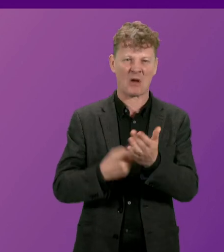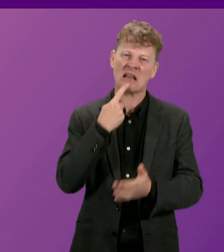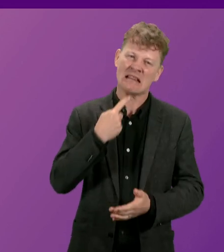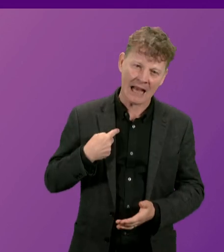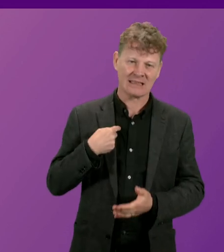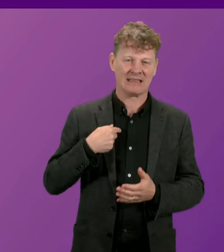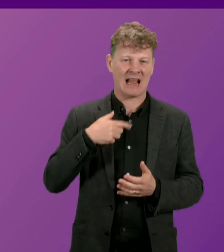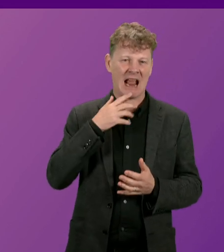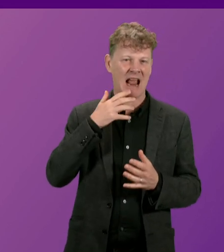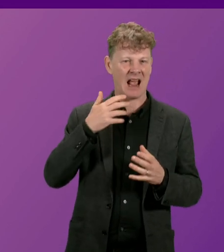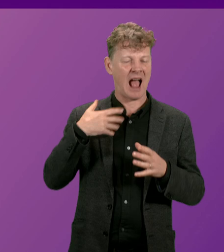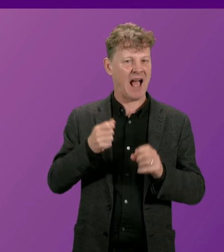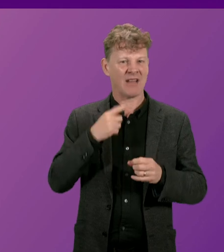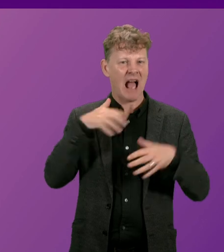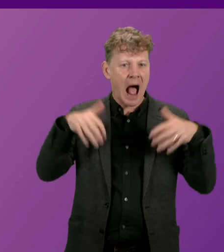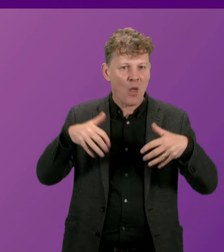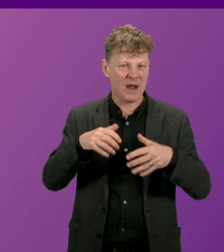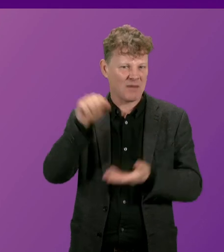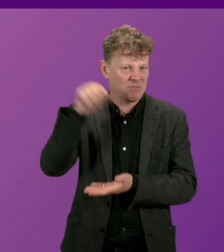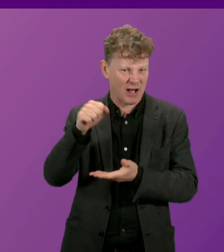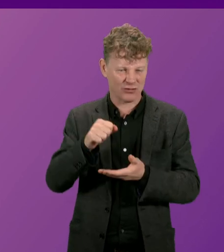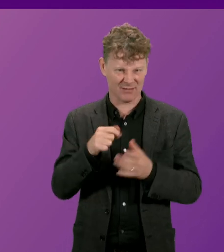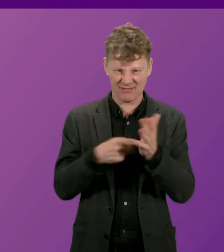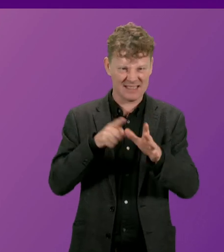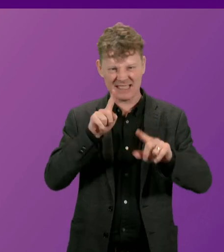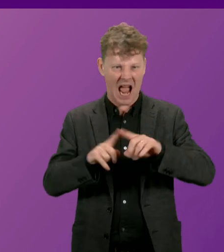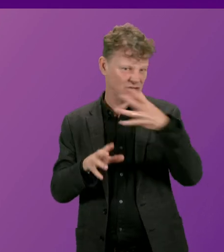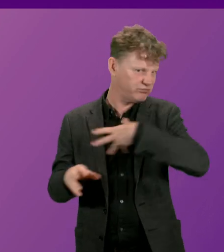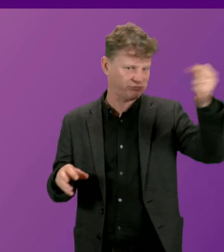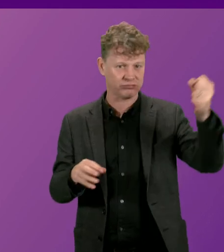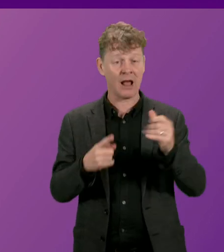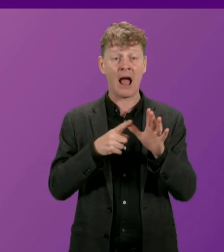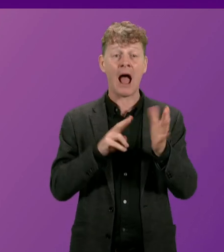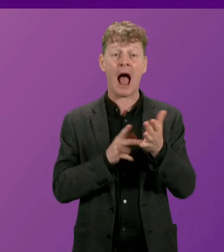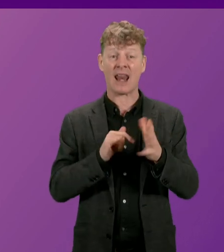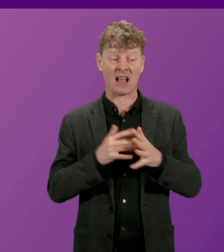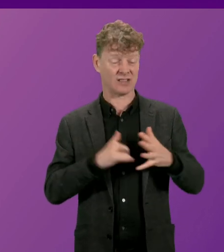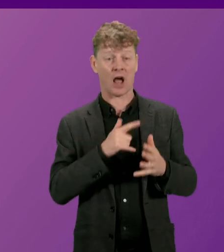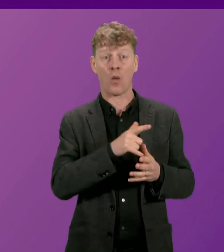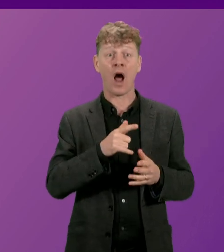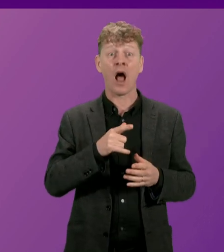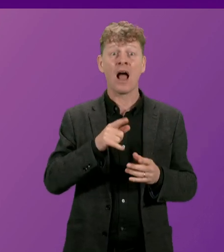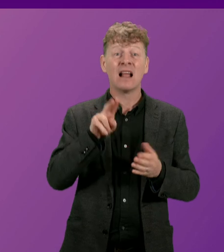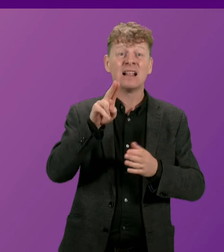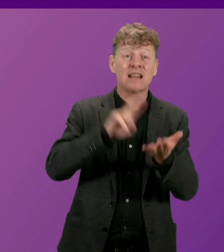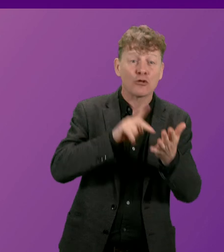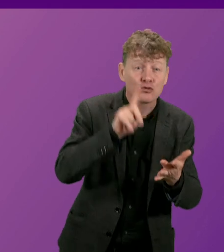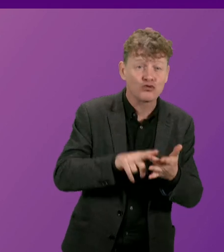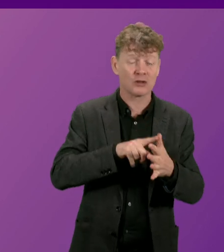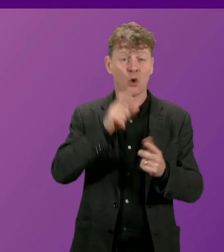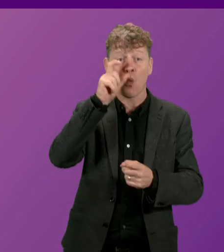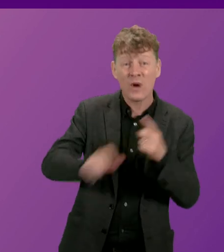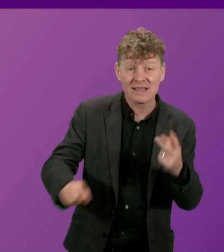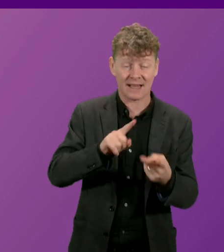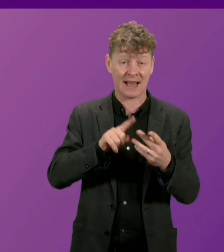biggest tax heist ever. Anna Sarwar's party put up national insurance, whiskey duty, inheritance tax,